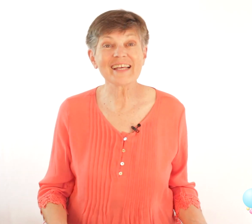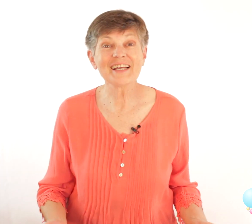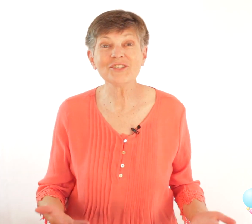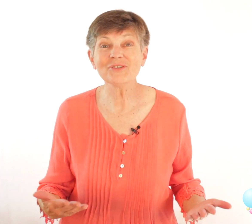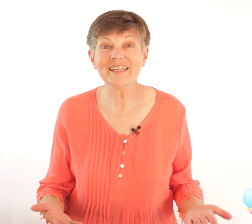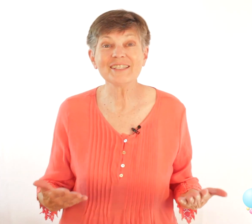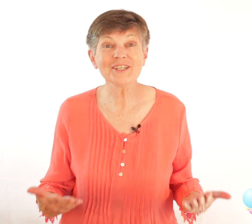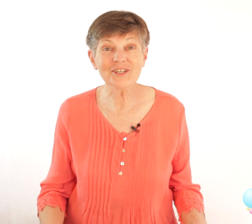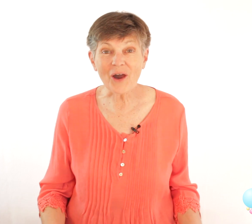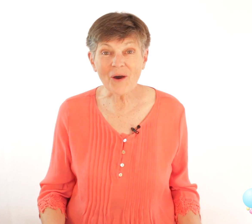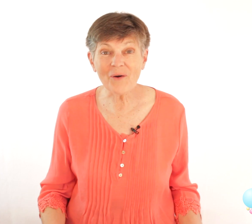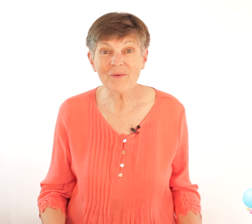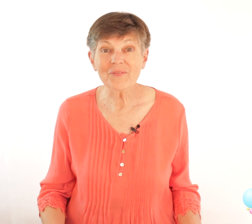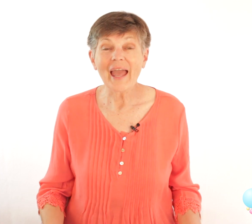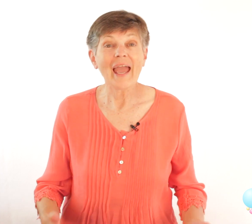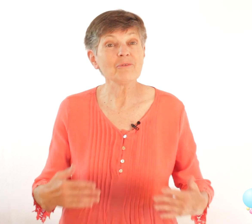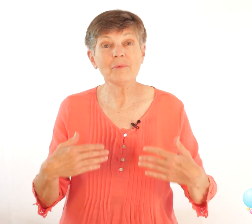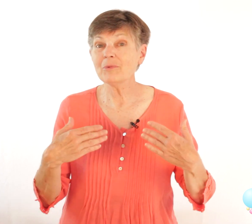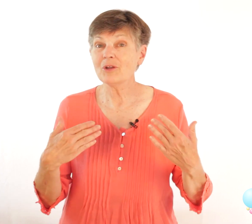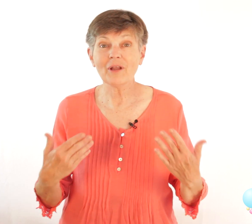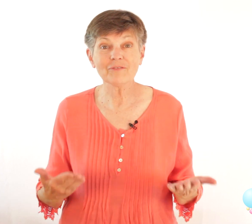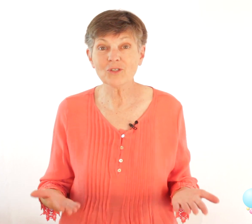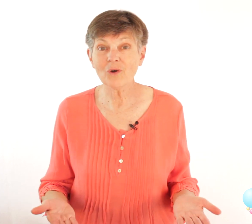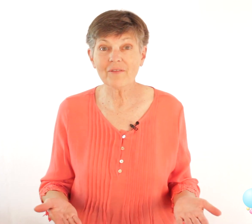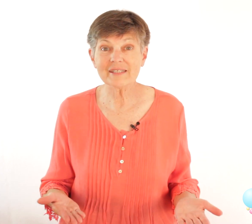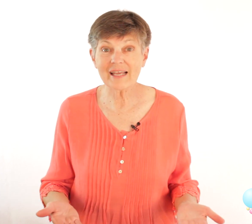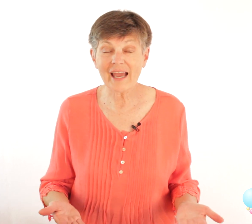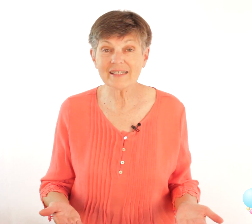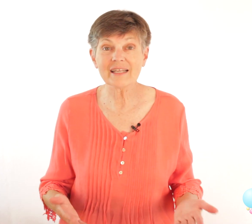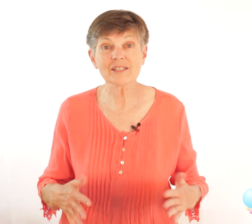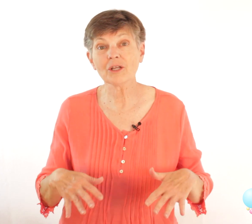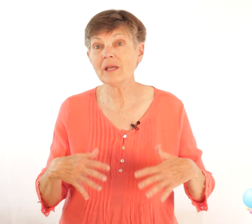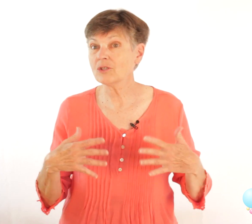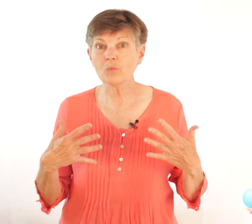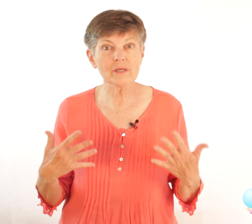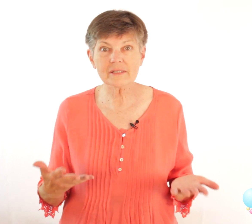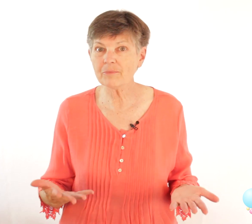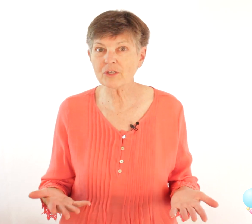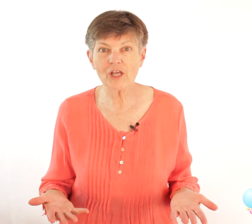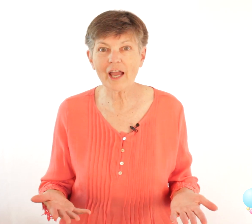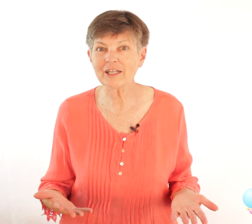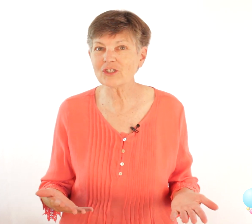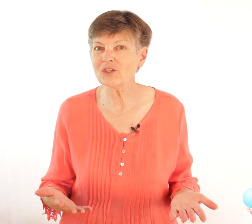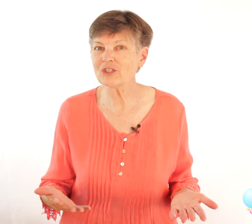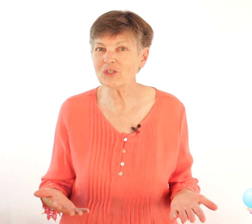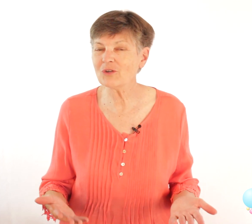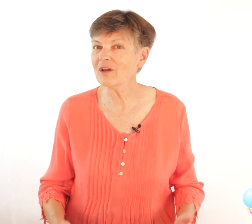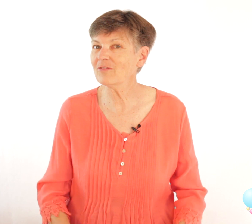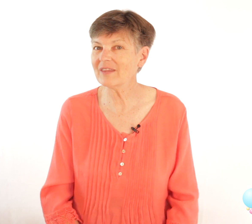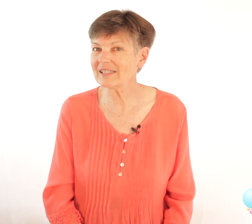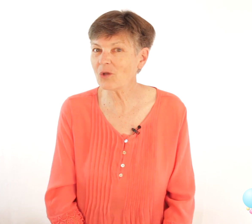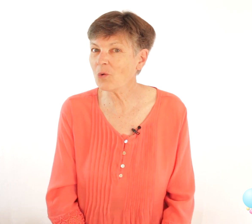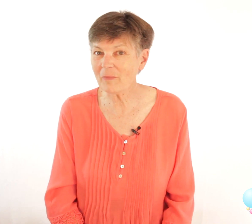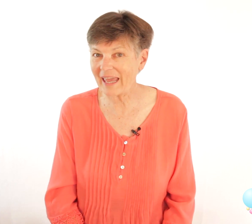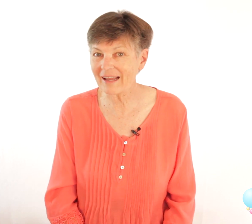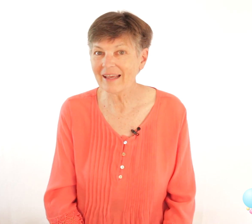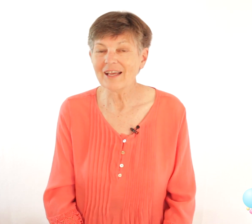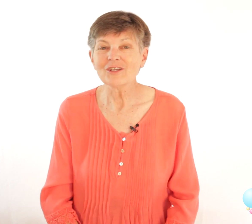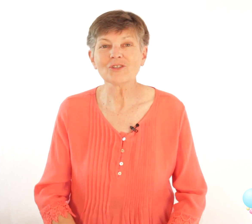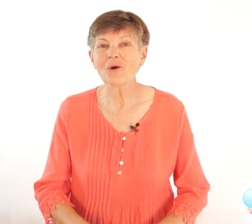signs you need to know and remember you don't have to do all the signs and it's going to it's a real simple song it's to the tune of this old man so